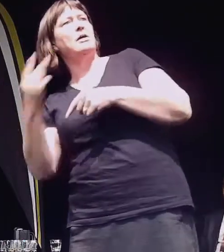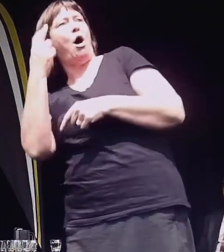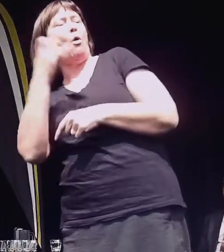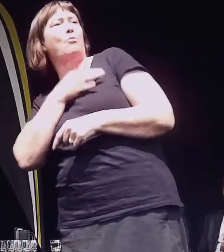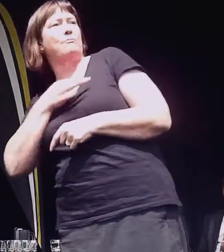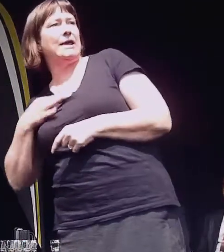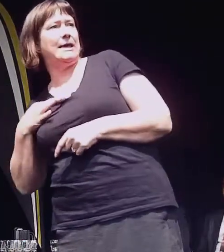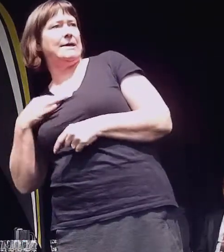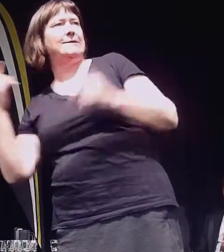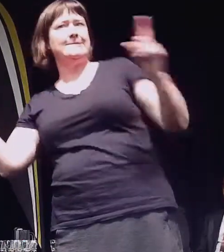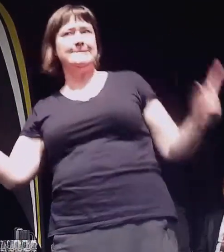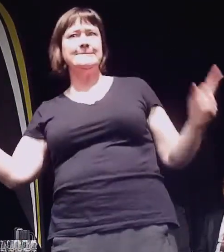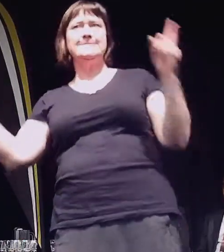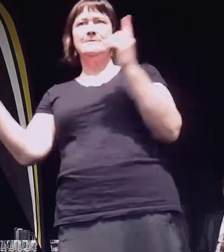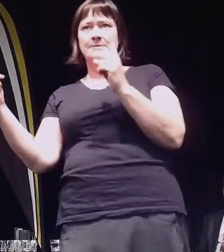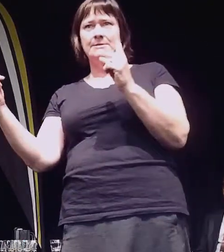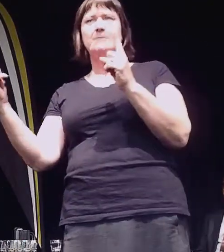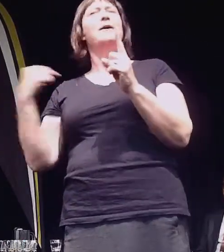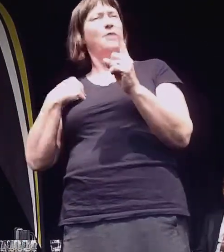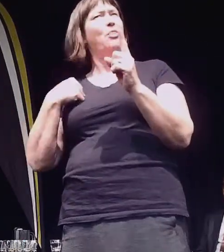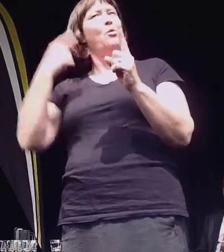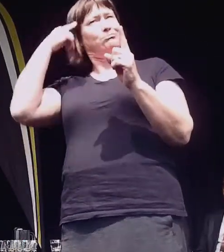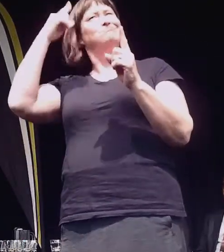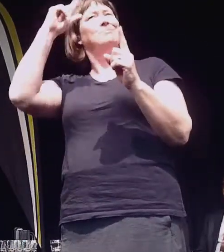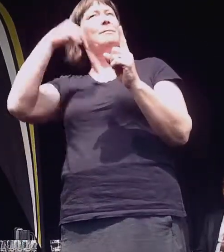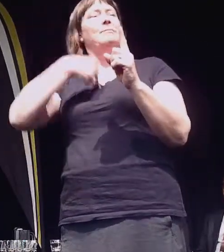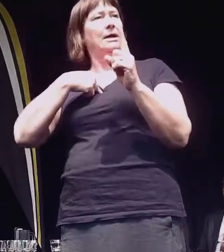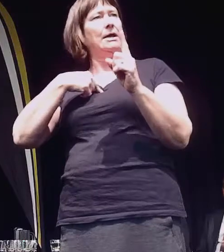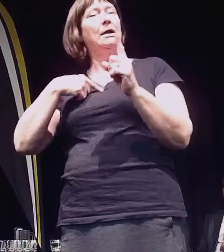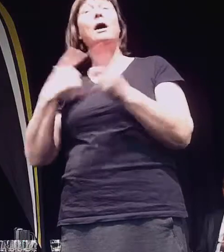I think I can bring experience, I can bring expertise,